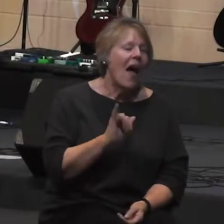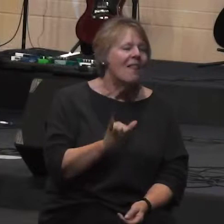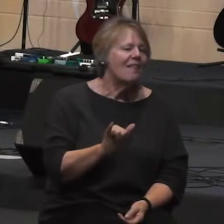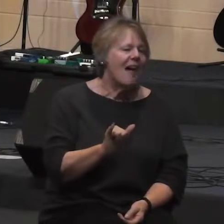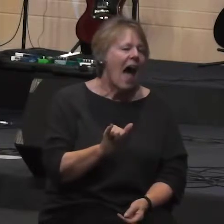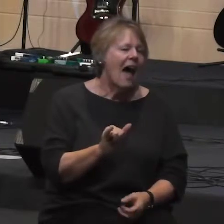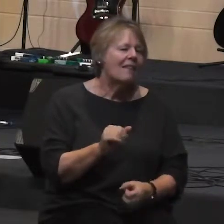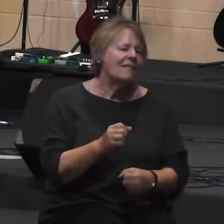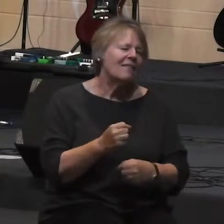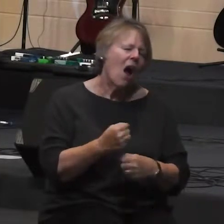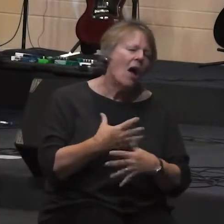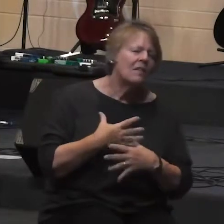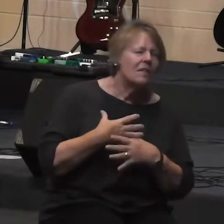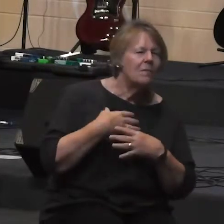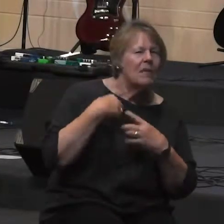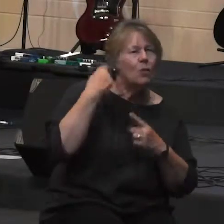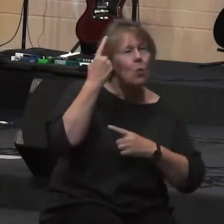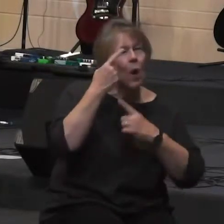me to wonder church